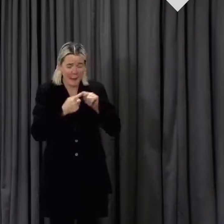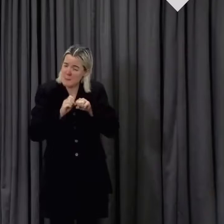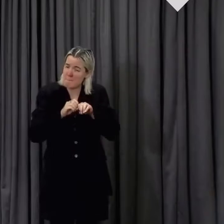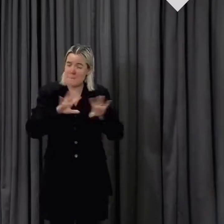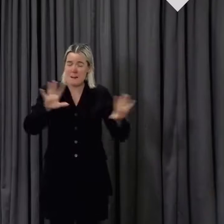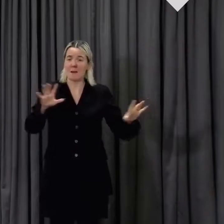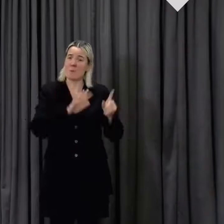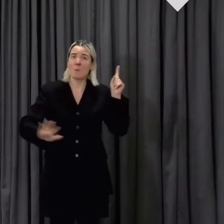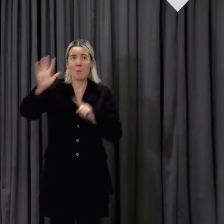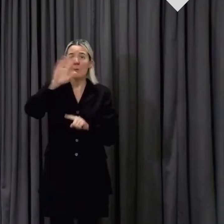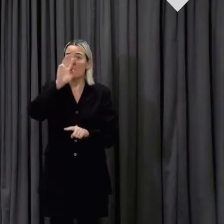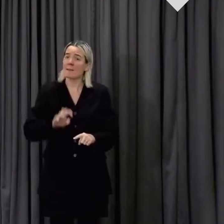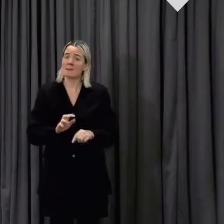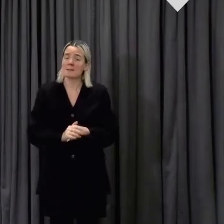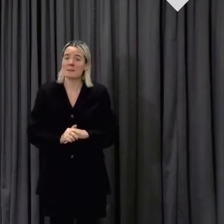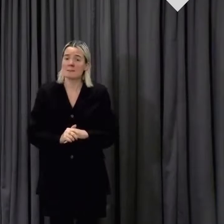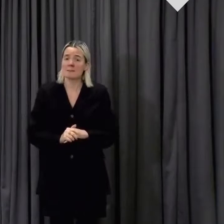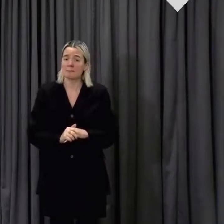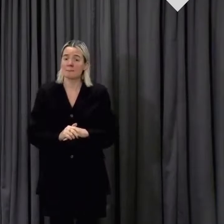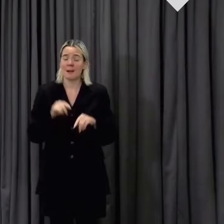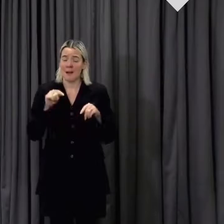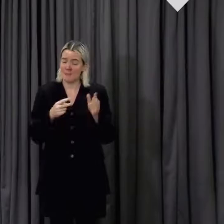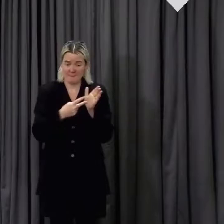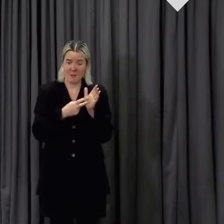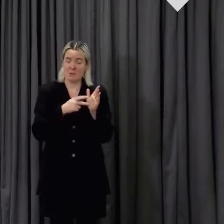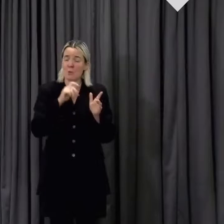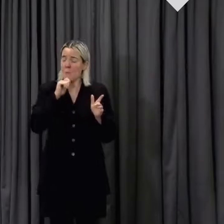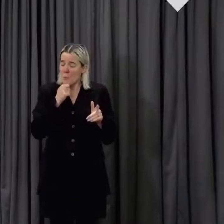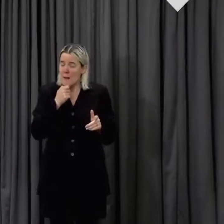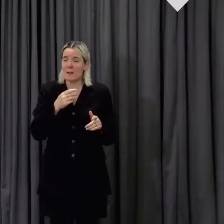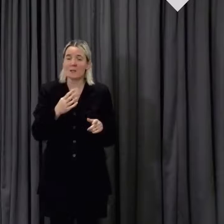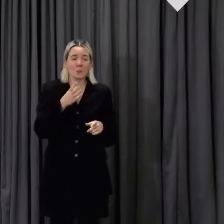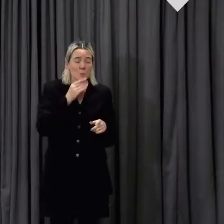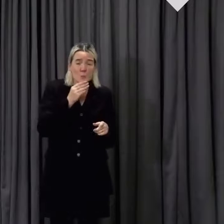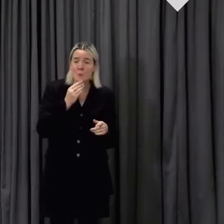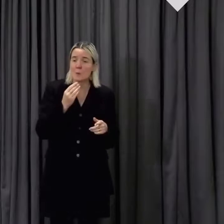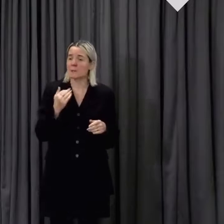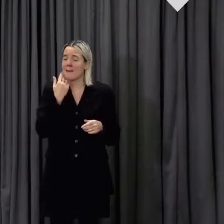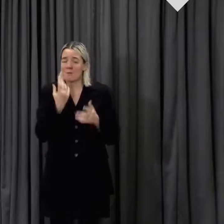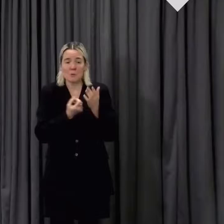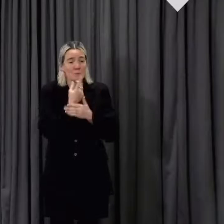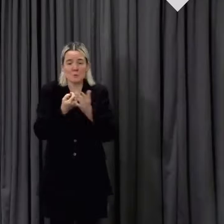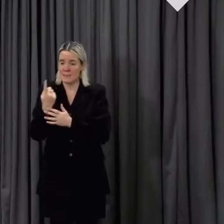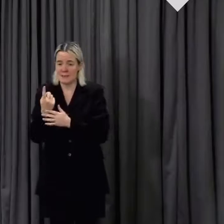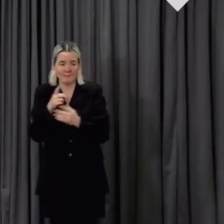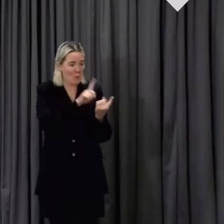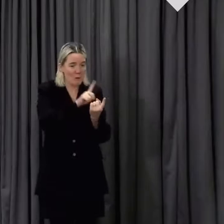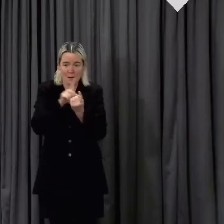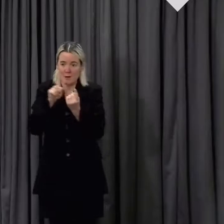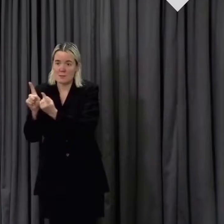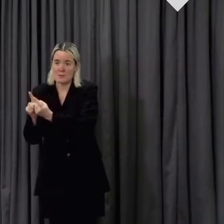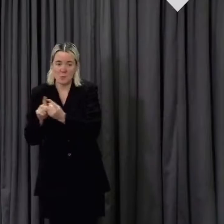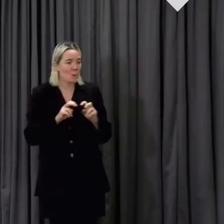Wales, and a virus that will exploit every opportunity when we spend time with Wales.